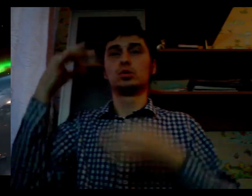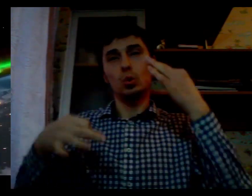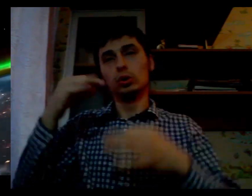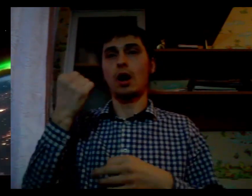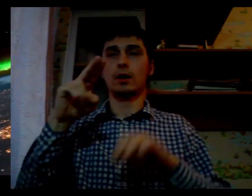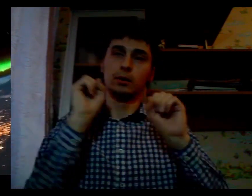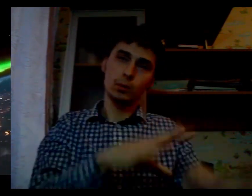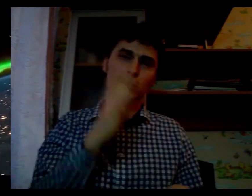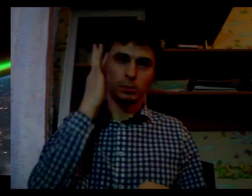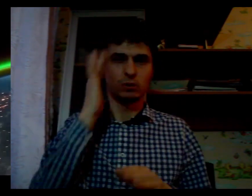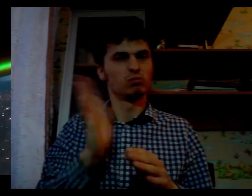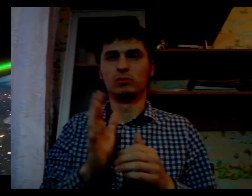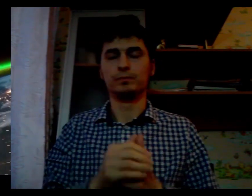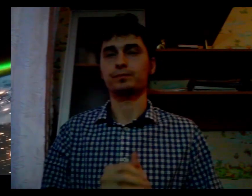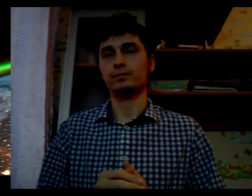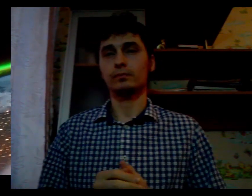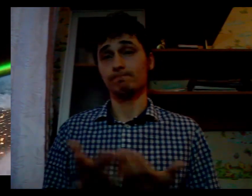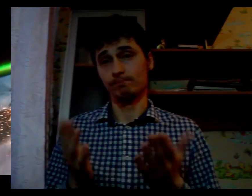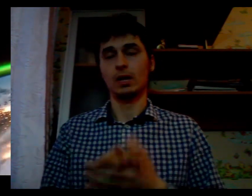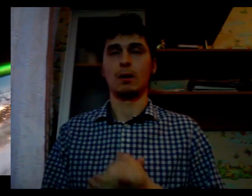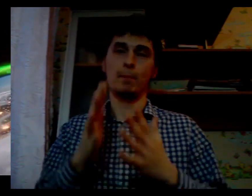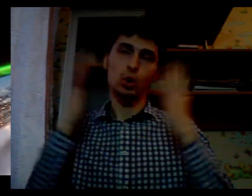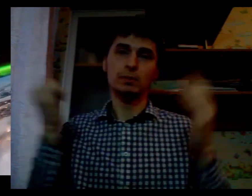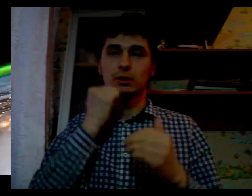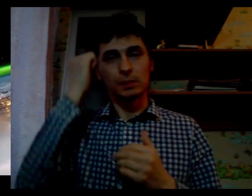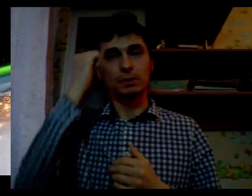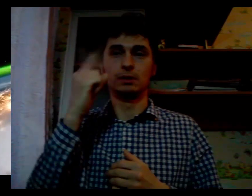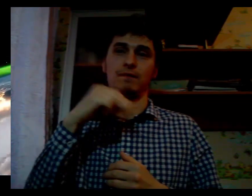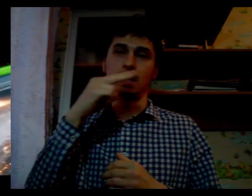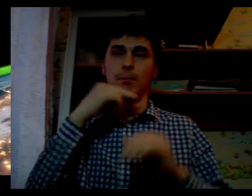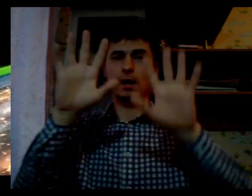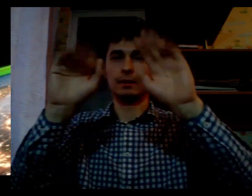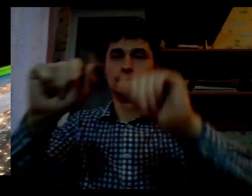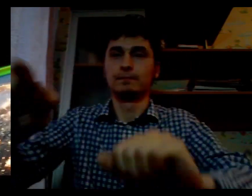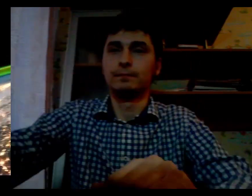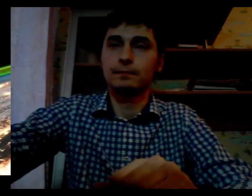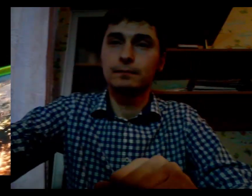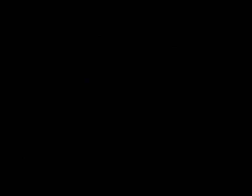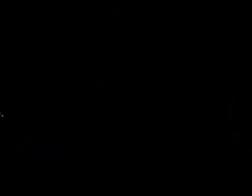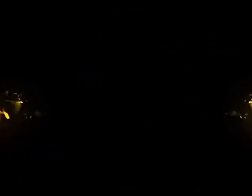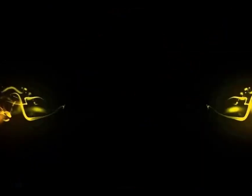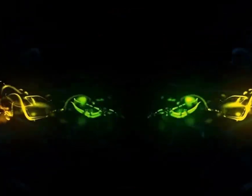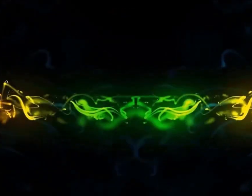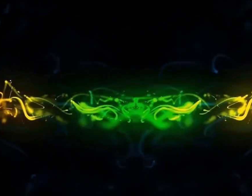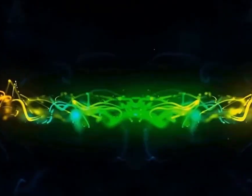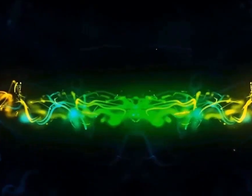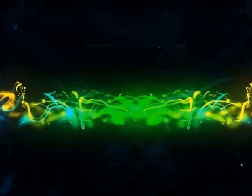Realizing this goal will require an entrepreneurial spirit. An new generation of scientists.